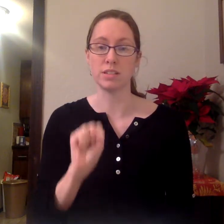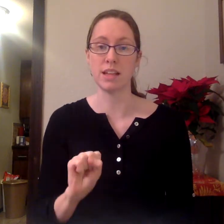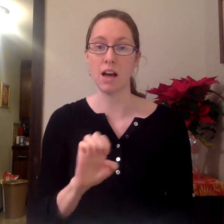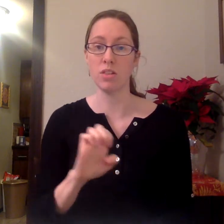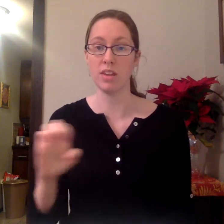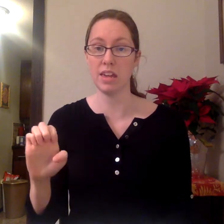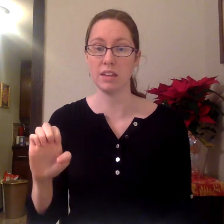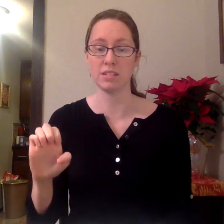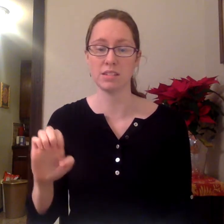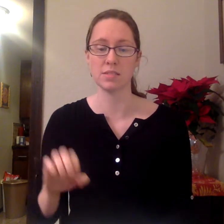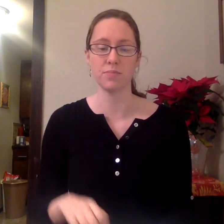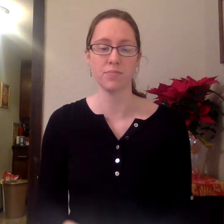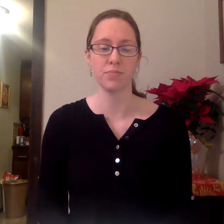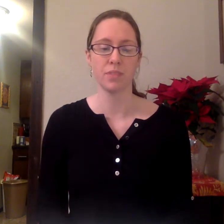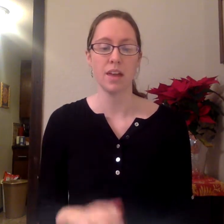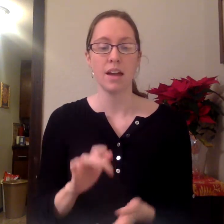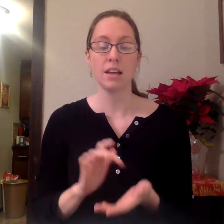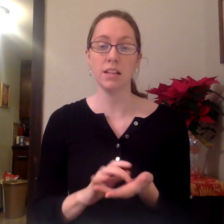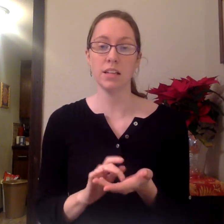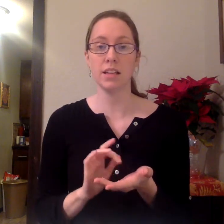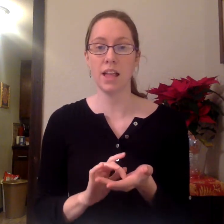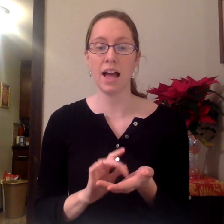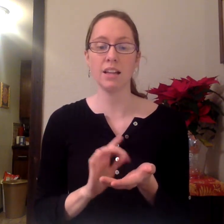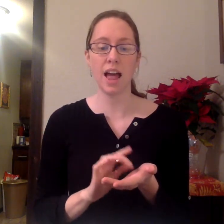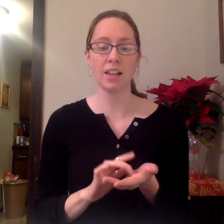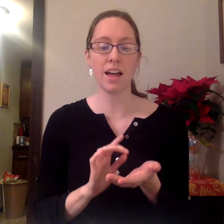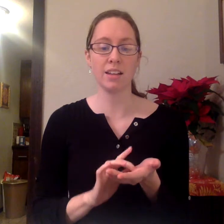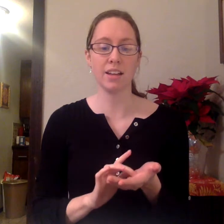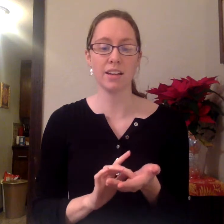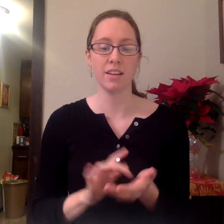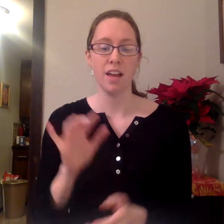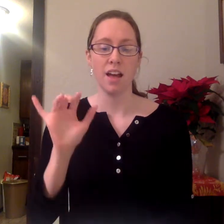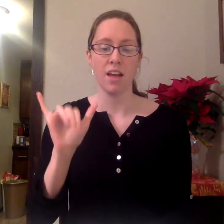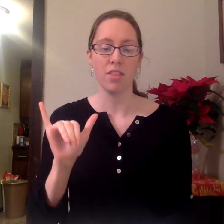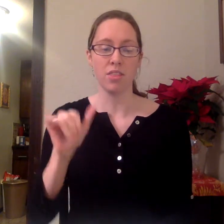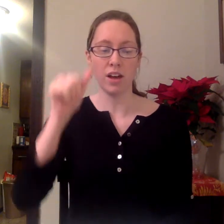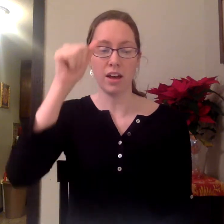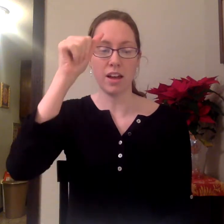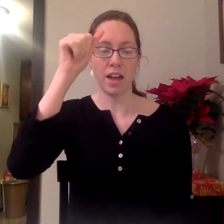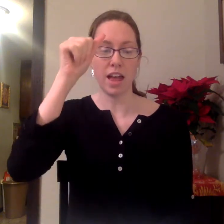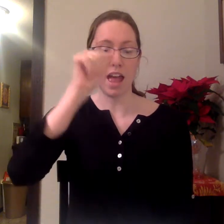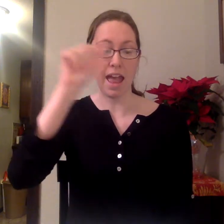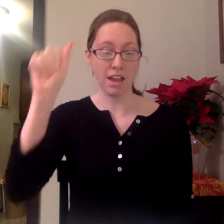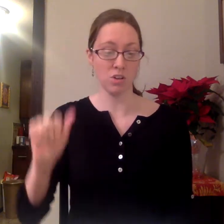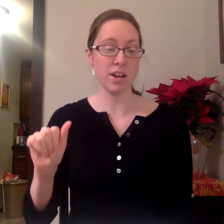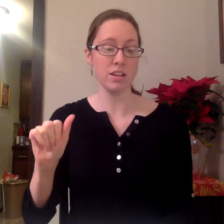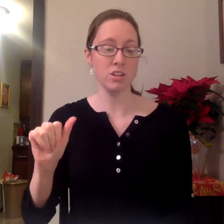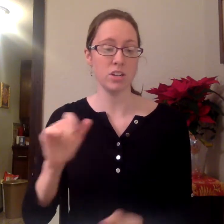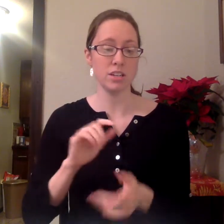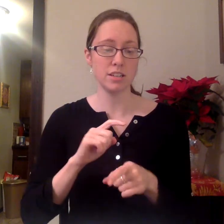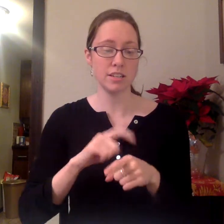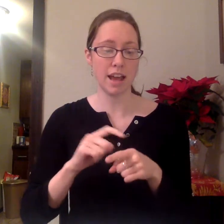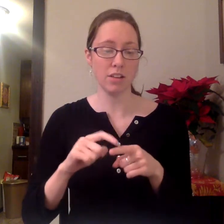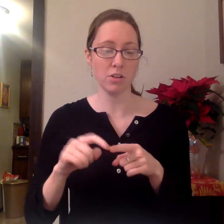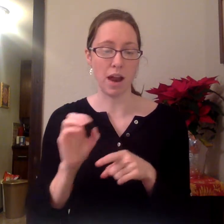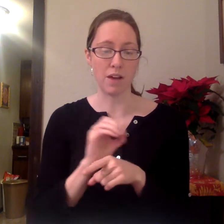southeast. Click, click, clack, clack, clack, click. The Anchorage telegraph